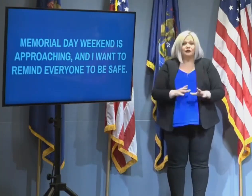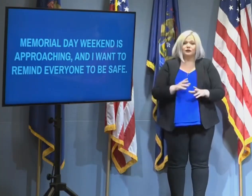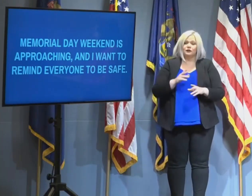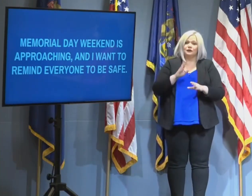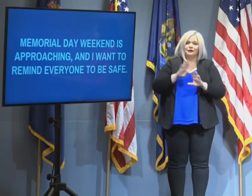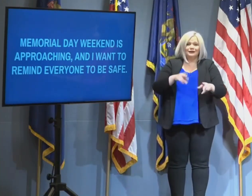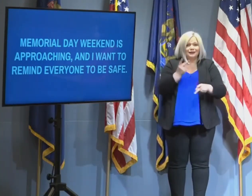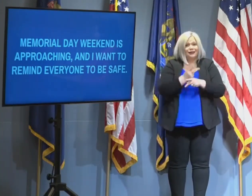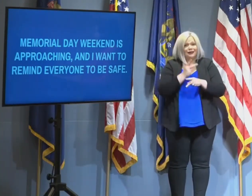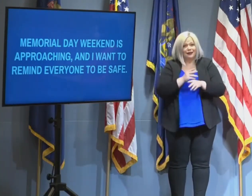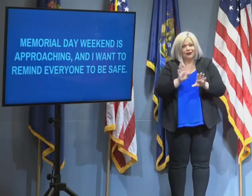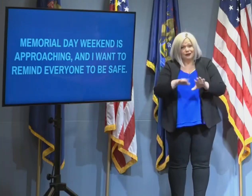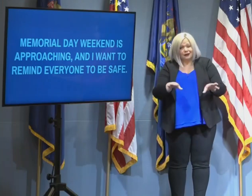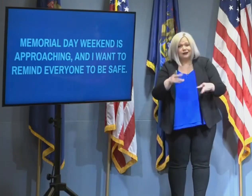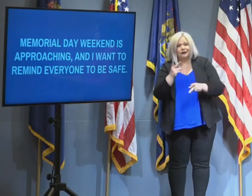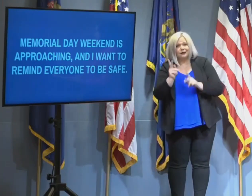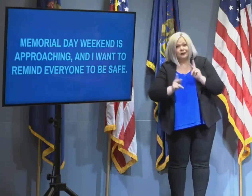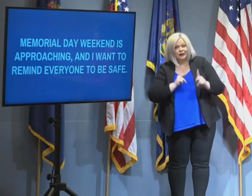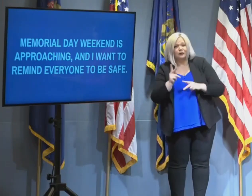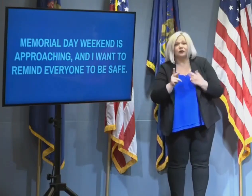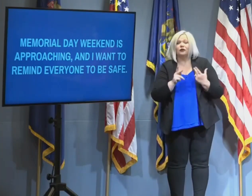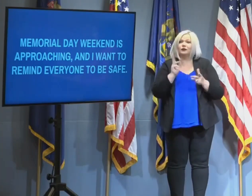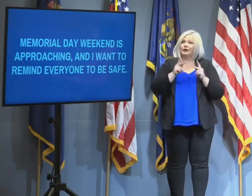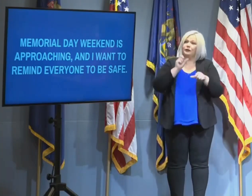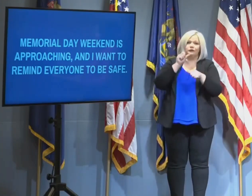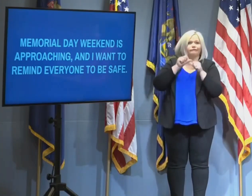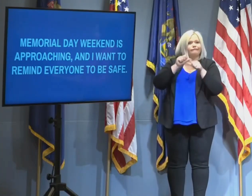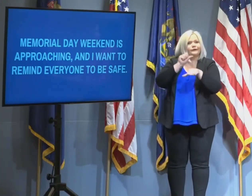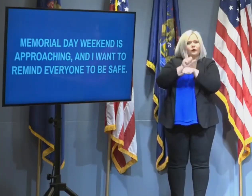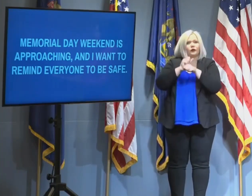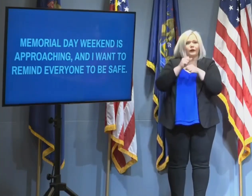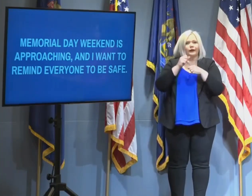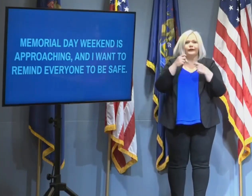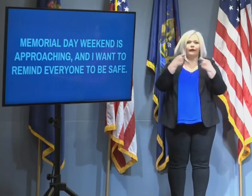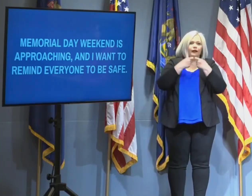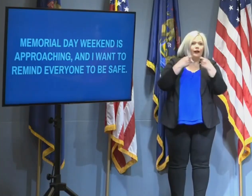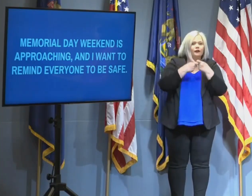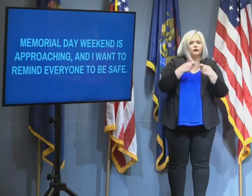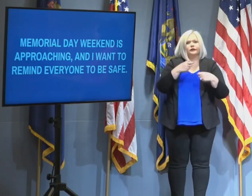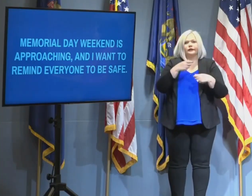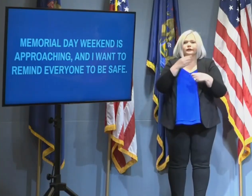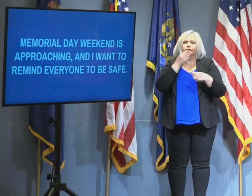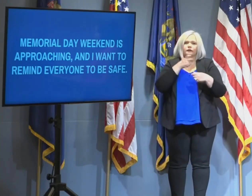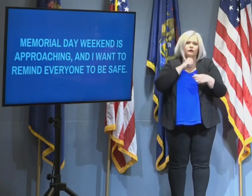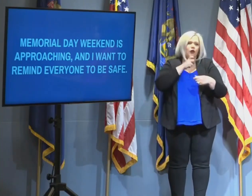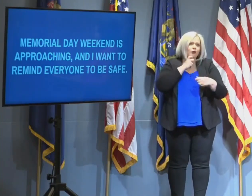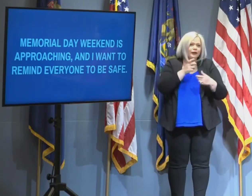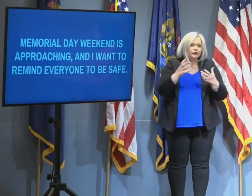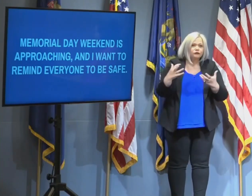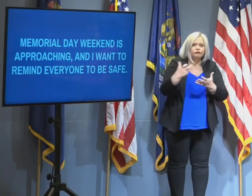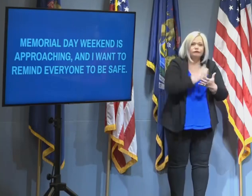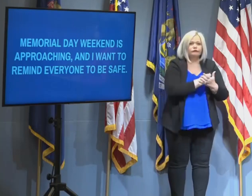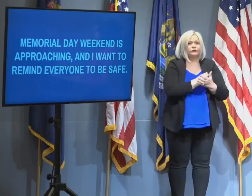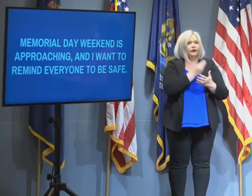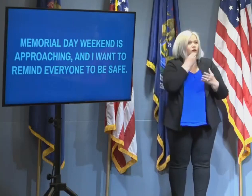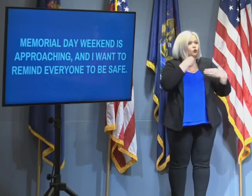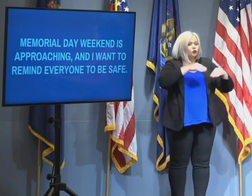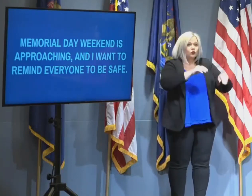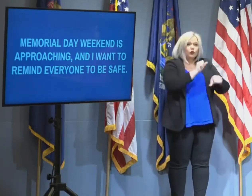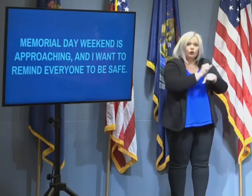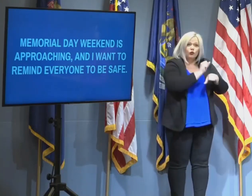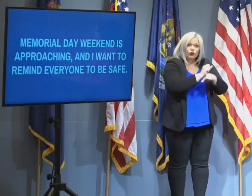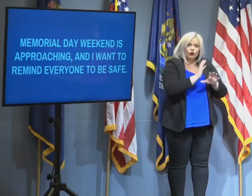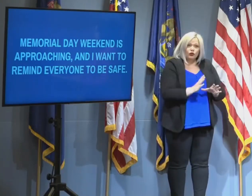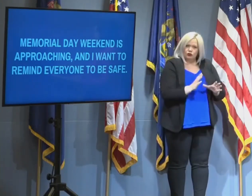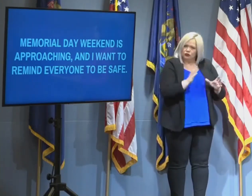our energy workers, those who are keeping our utilities on and running, our grocery store workers. There's no shortage of